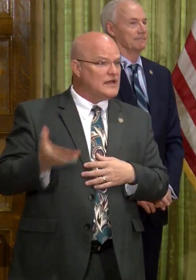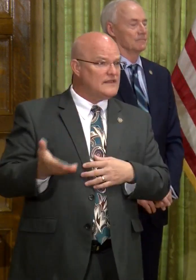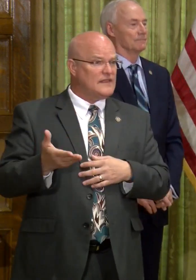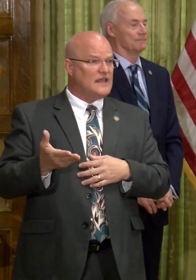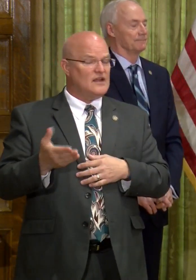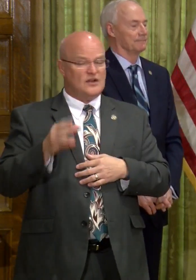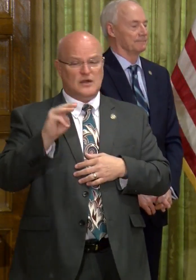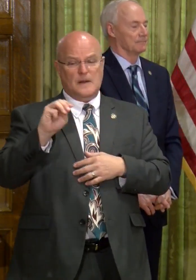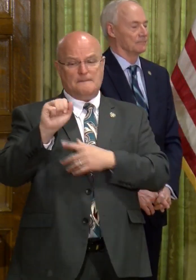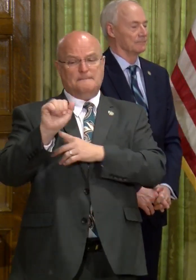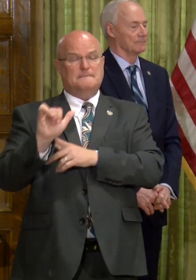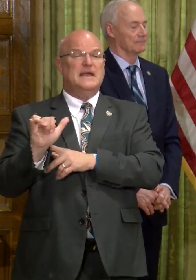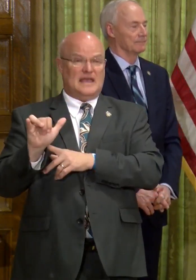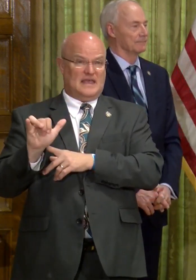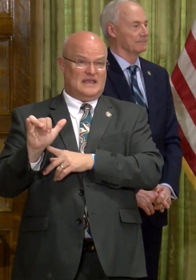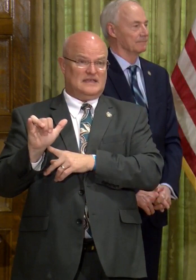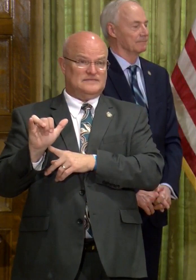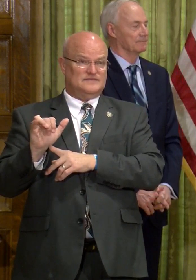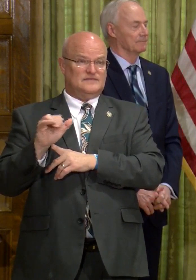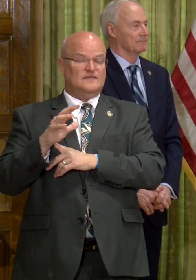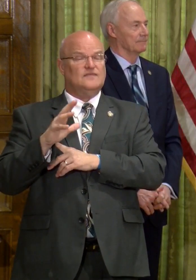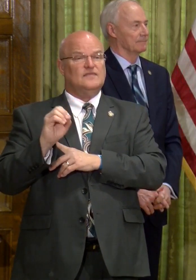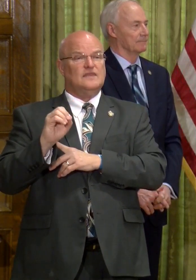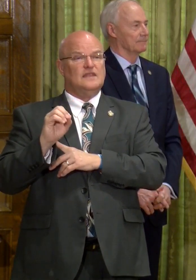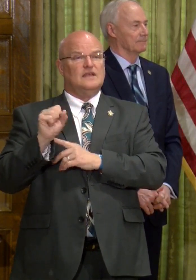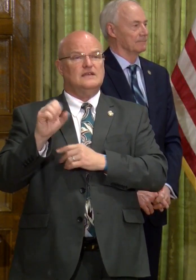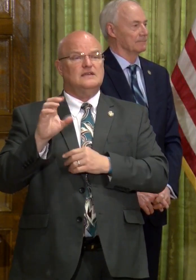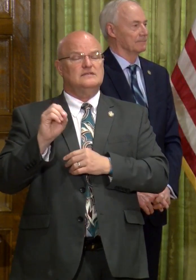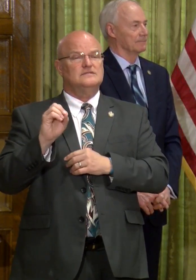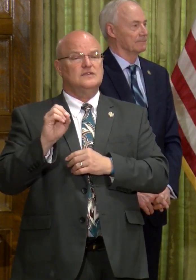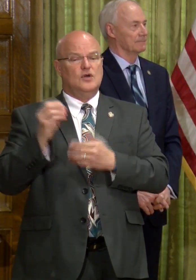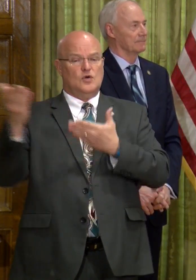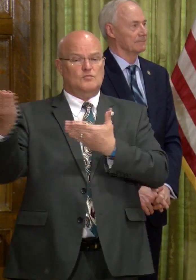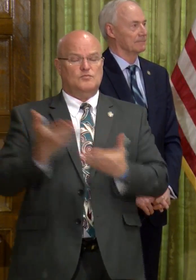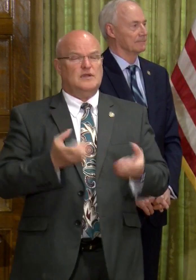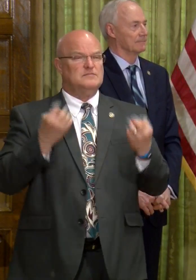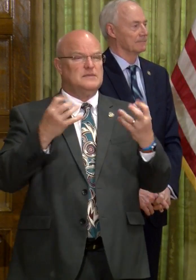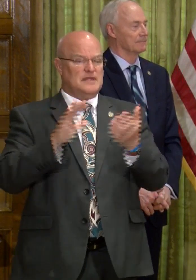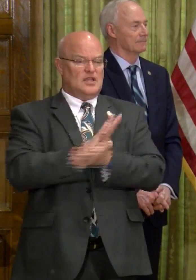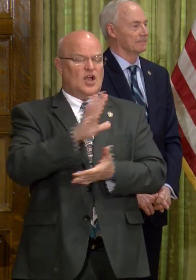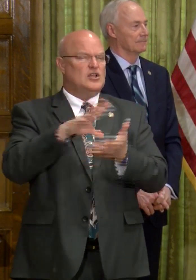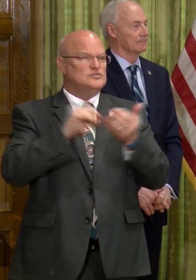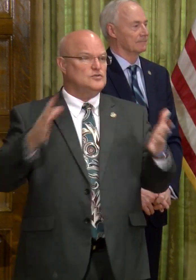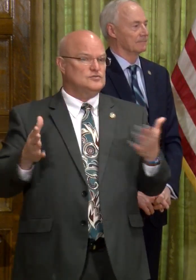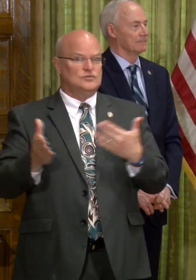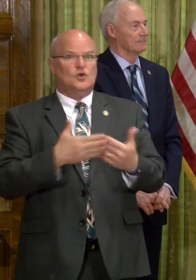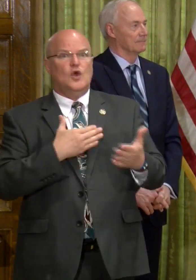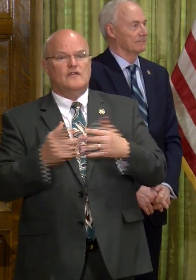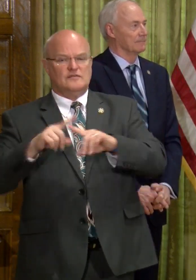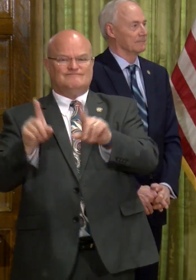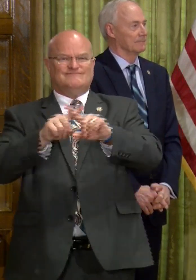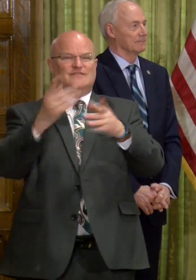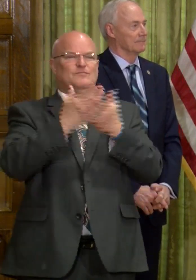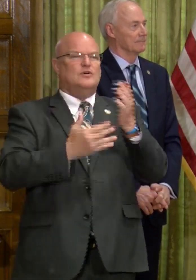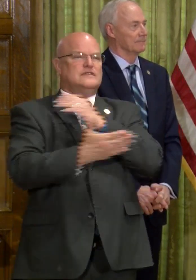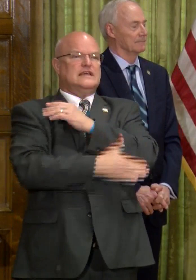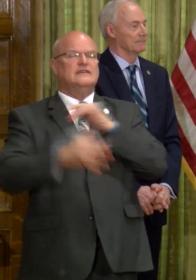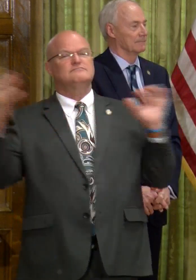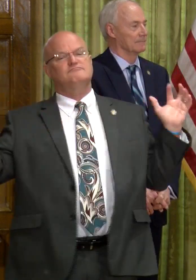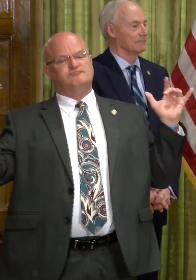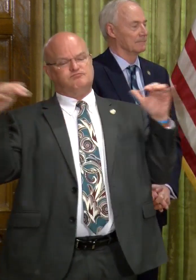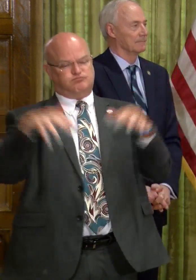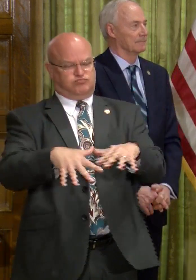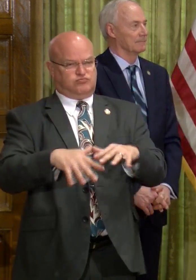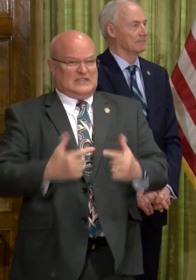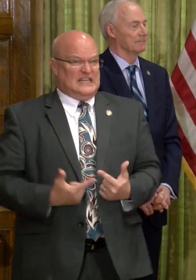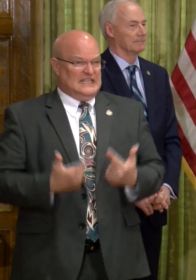in early May. Um, and, uh, so bring a bunch of college kids or whoever from different parts of the country together,